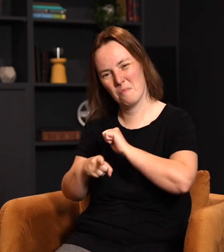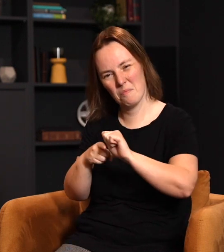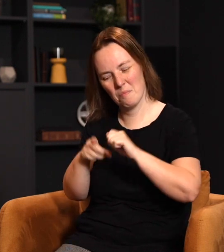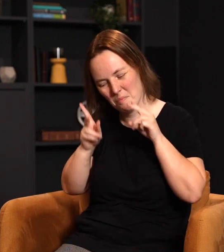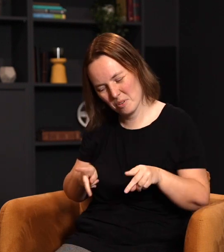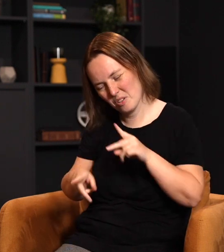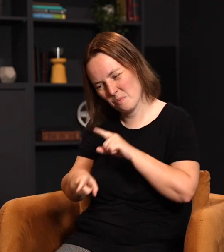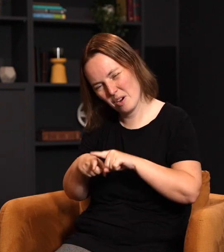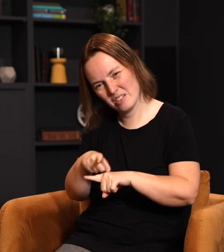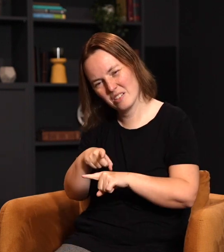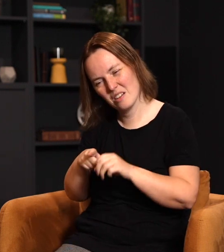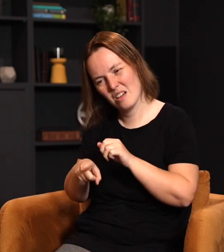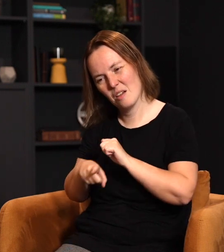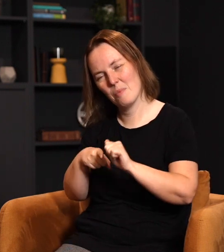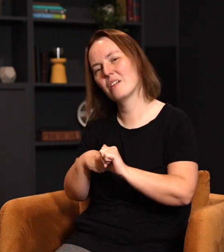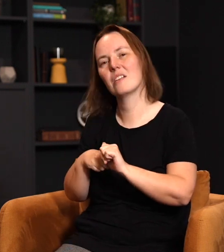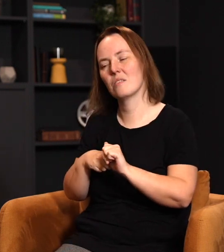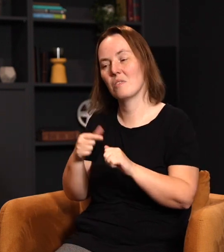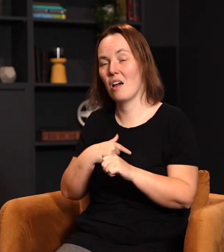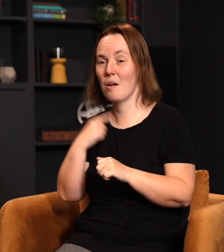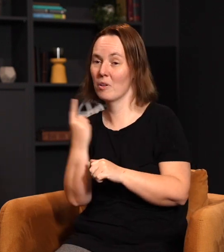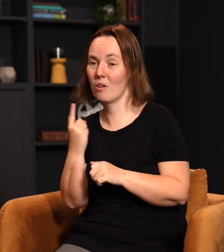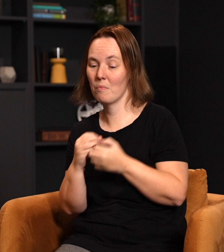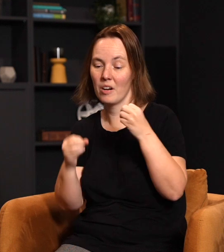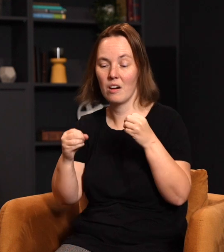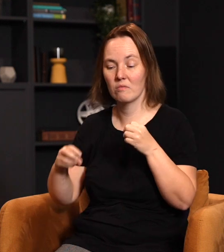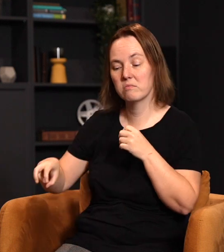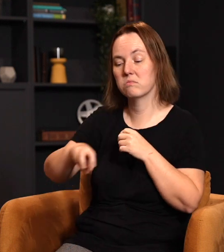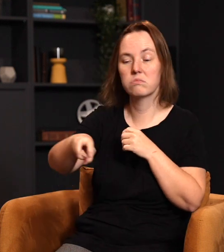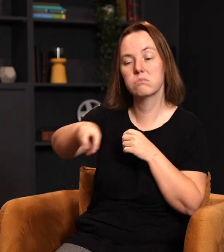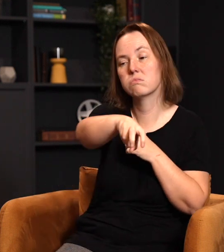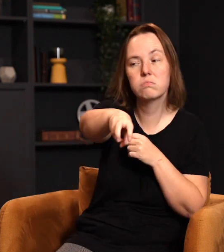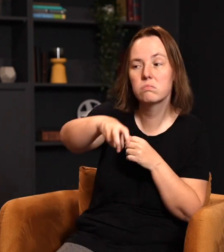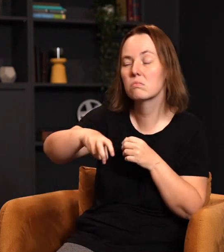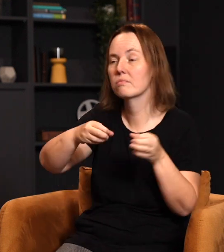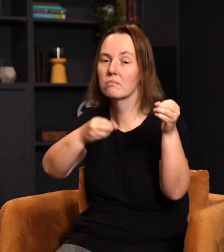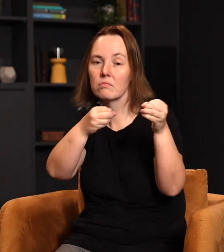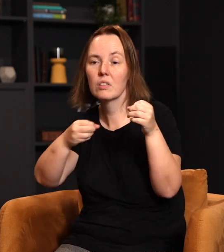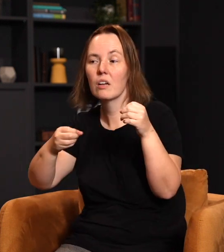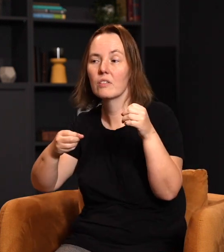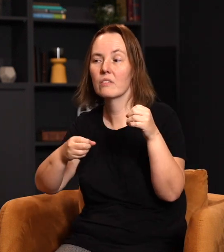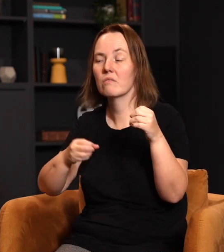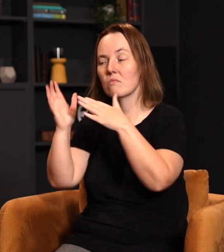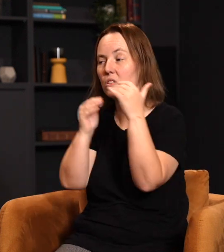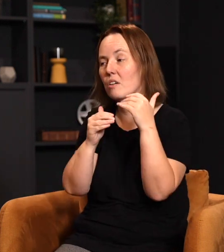years. And what that is is when I'm alone in my car driving through town, whenever I pass by another church,